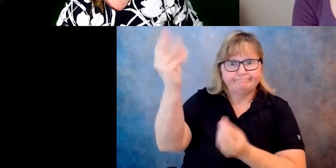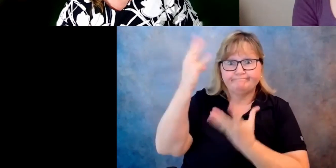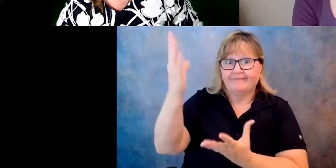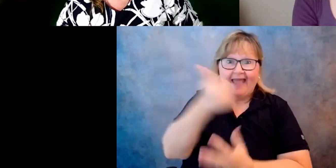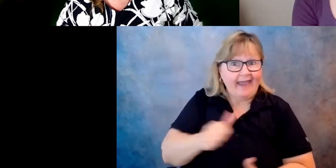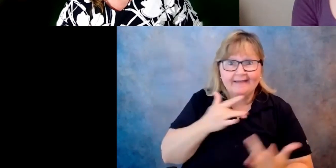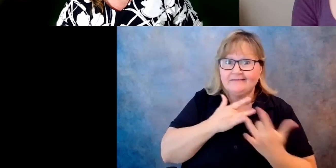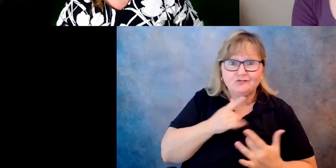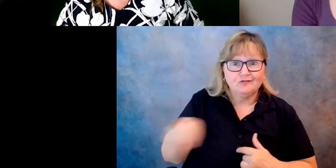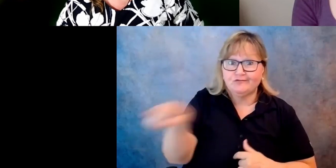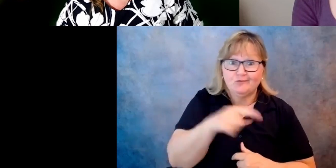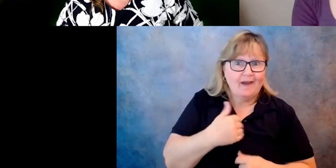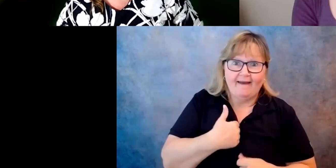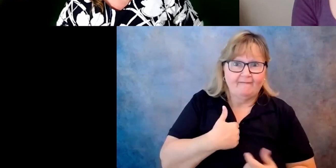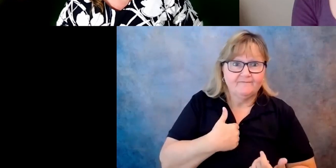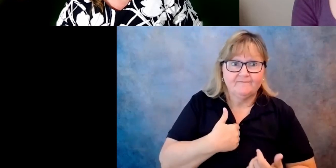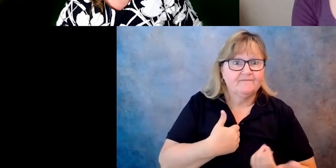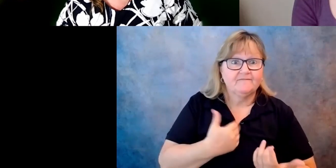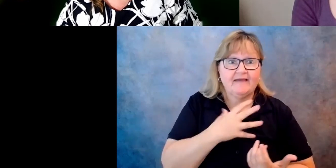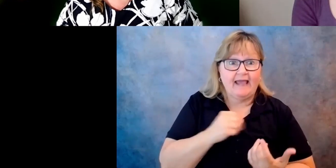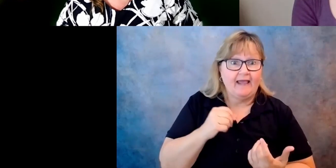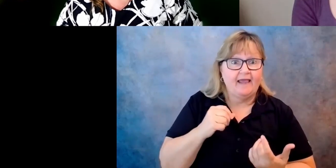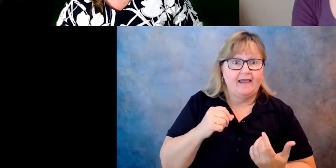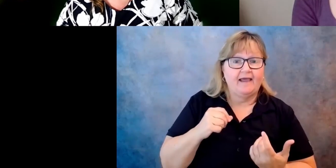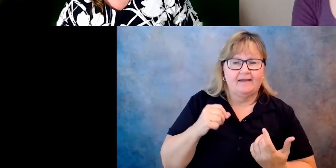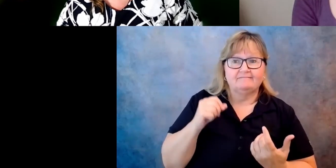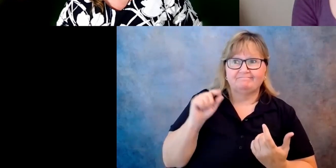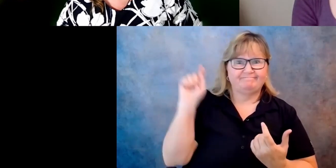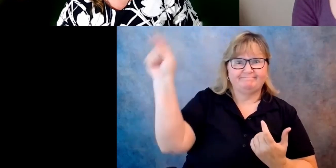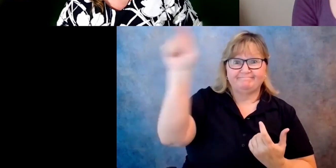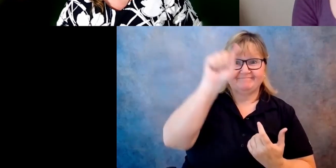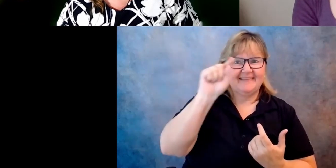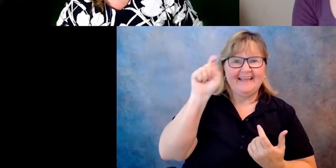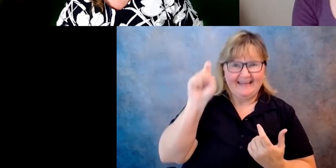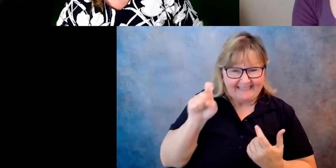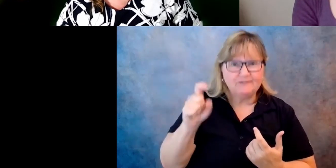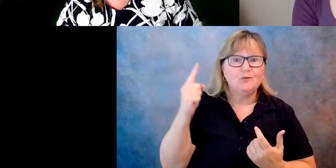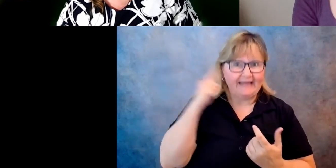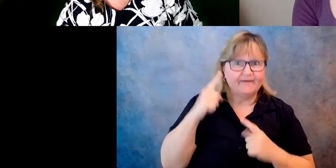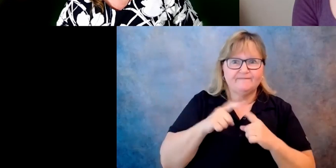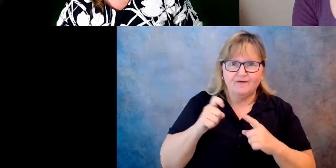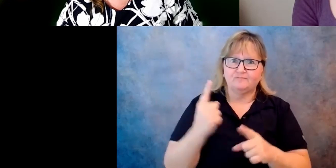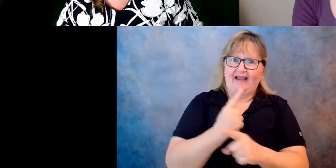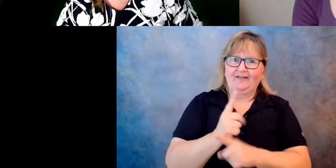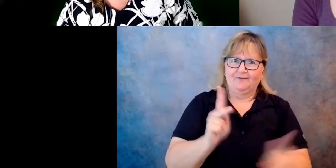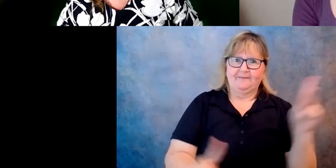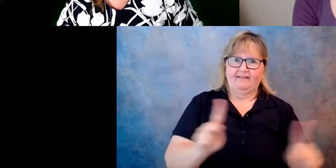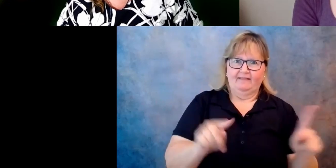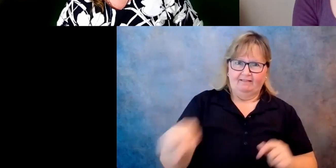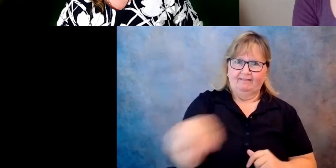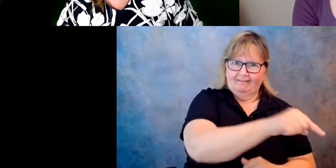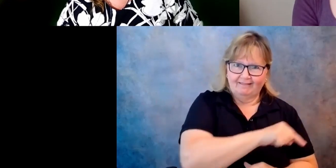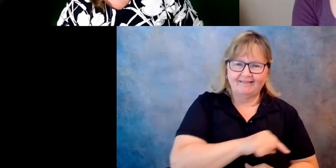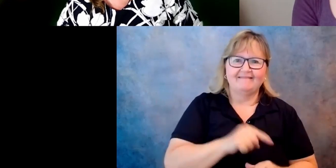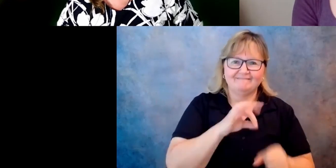concerns that you have. Um, they need to hear from constituents, their constituents. And if they hear enough times from their